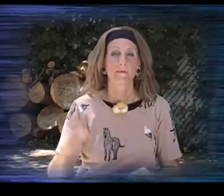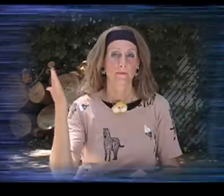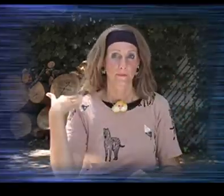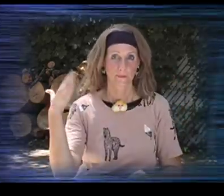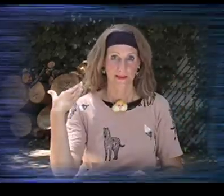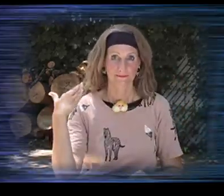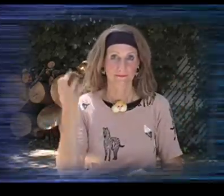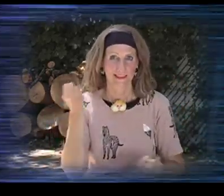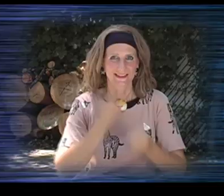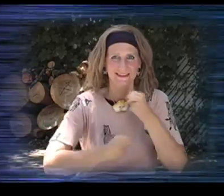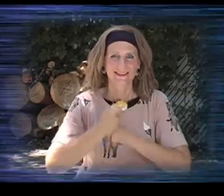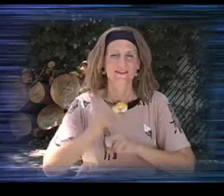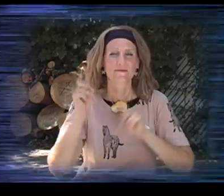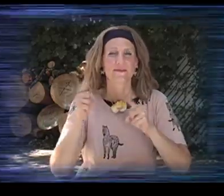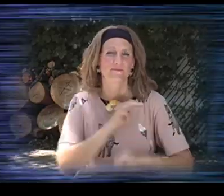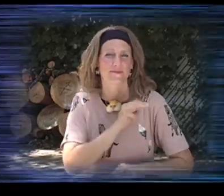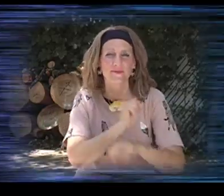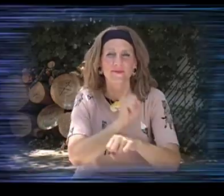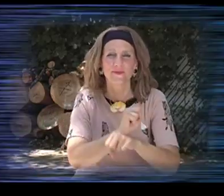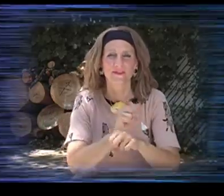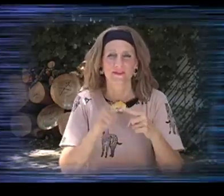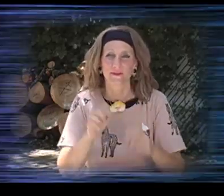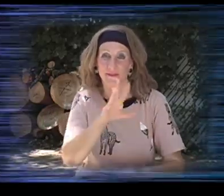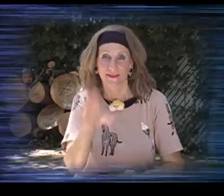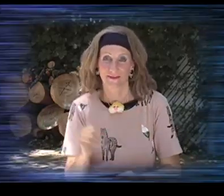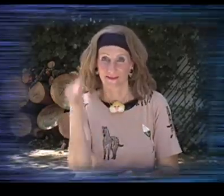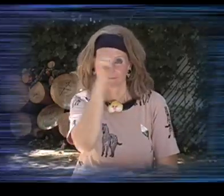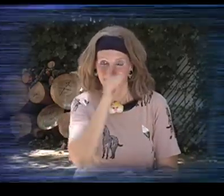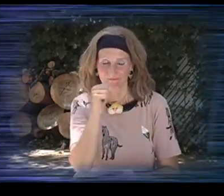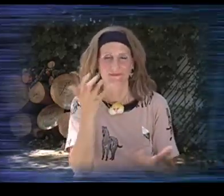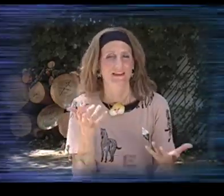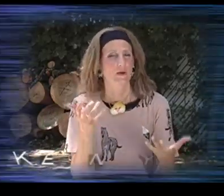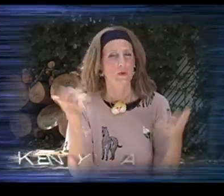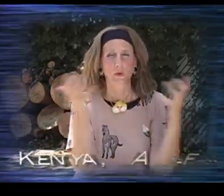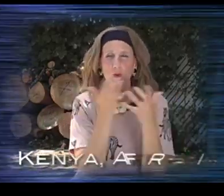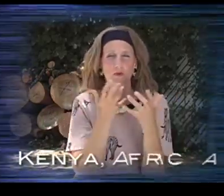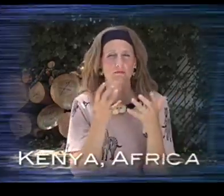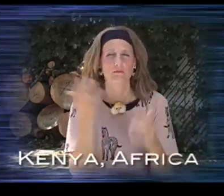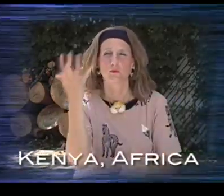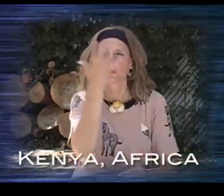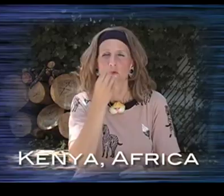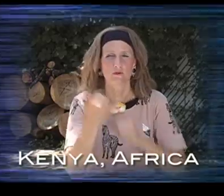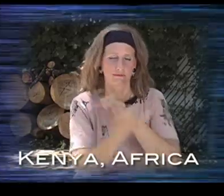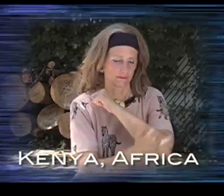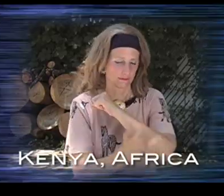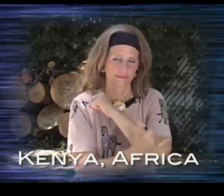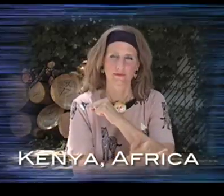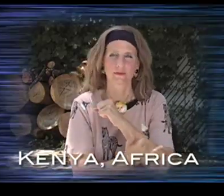Before, many years ago, I went on mission work to Africa. Oh, the country's so